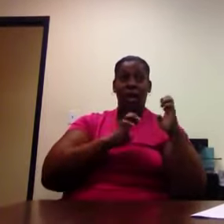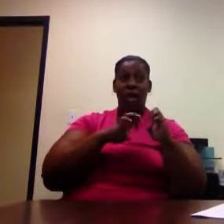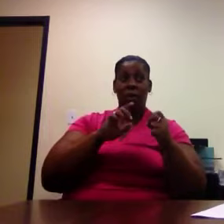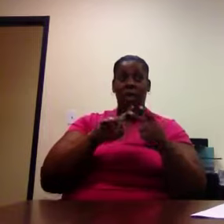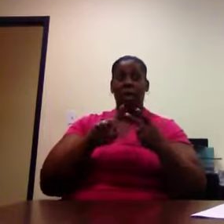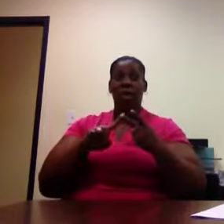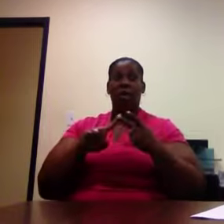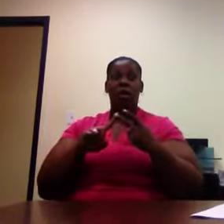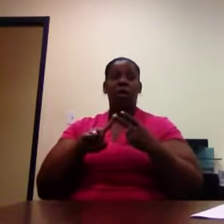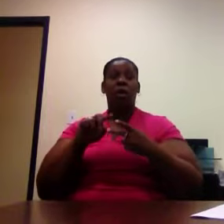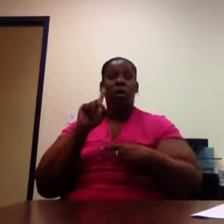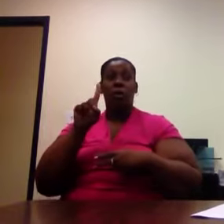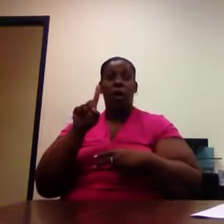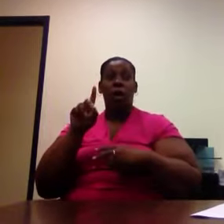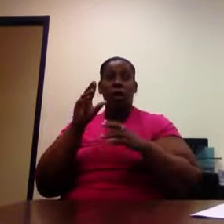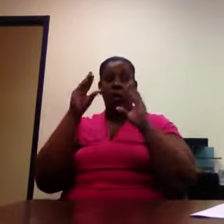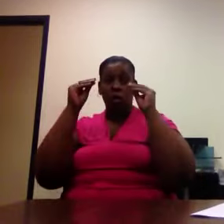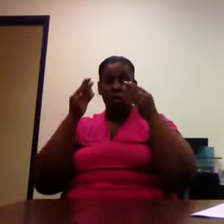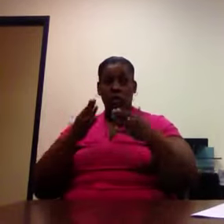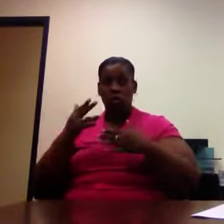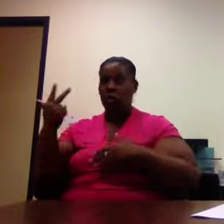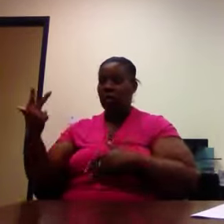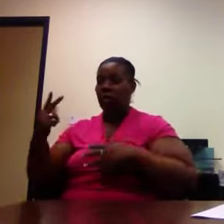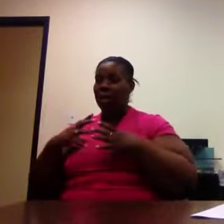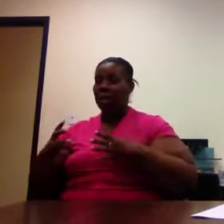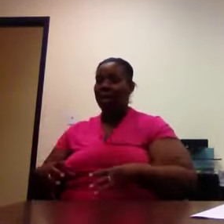person can't Hey, I personally that I That